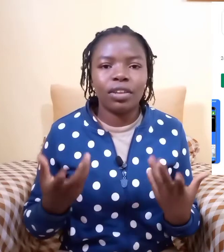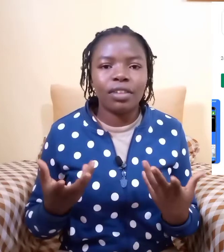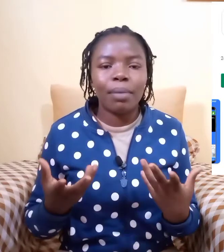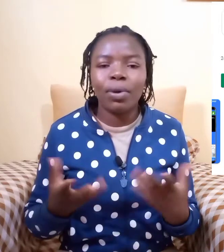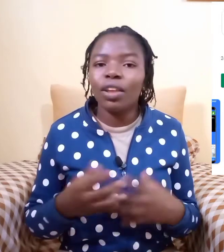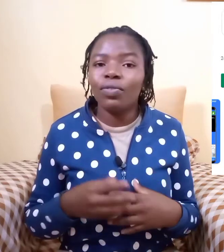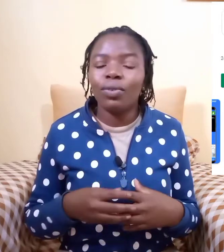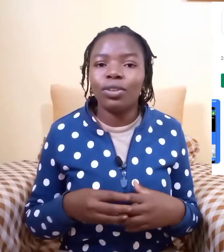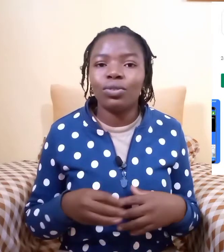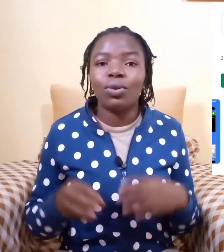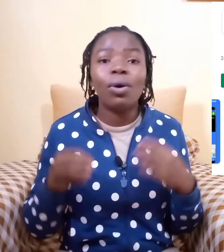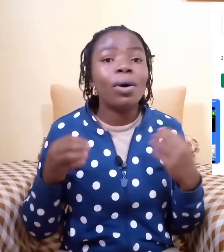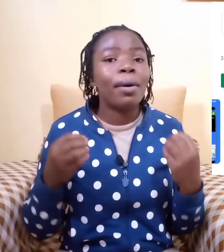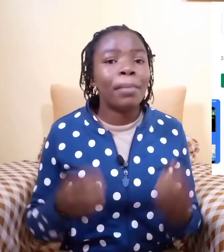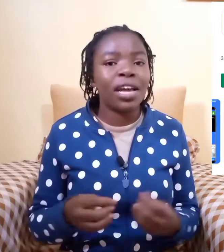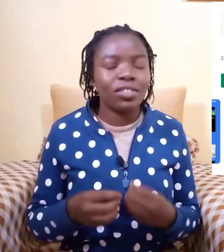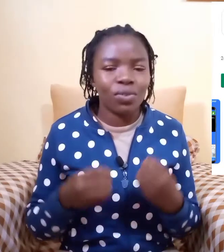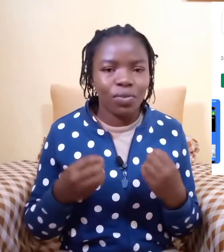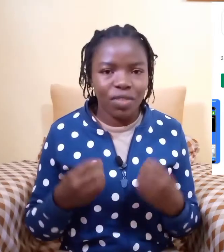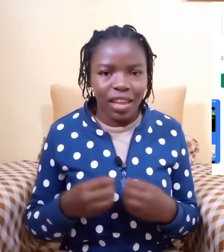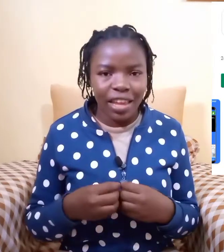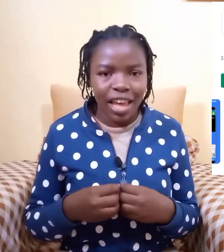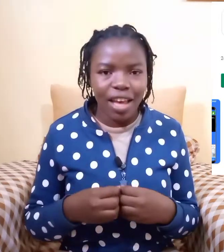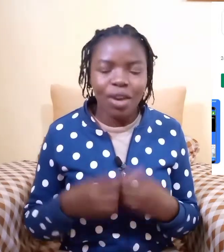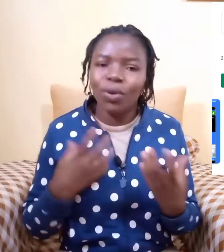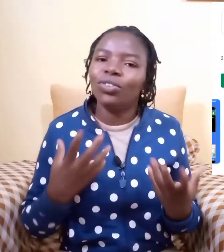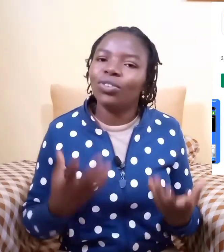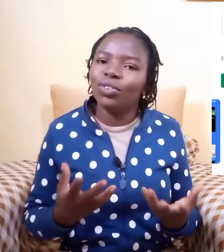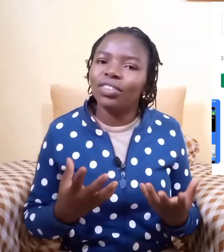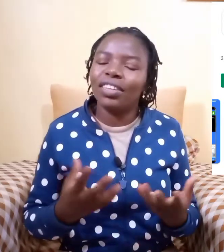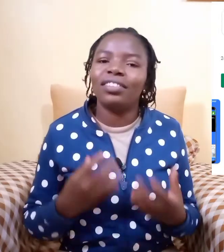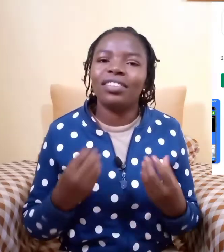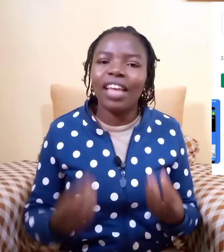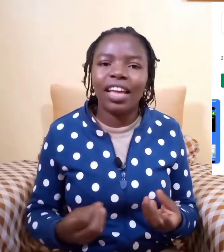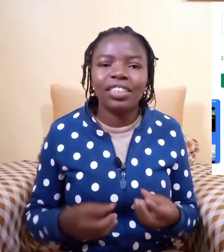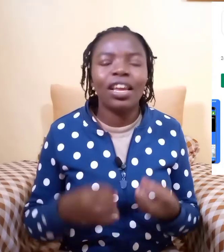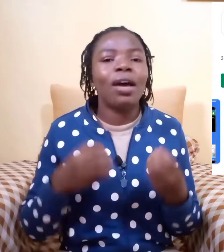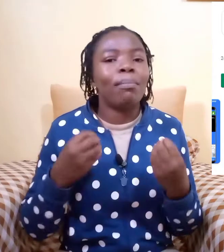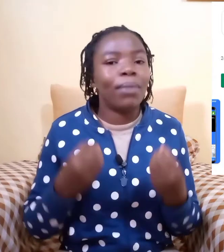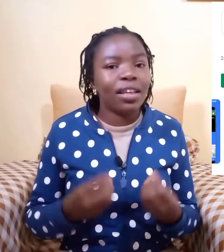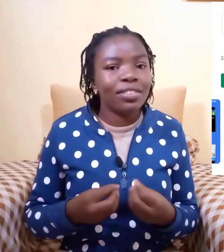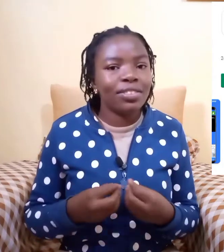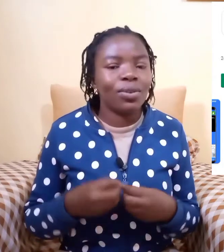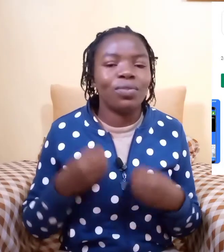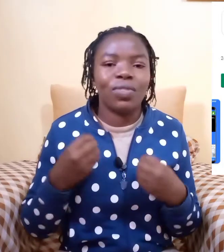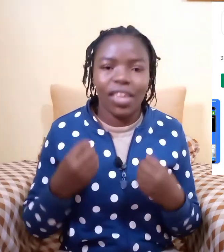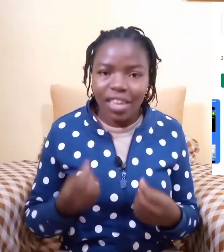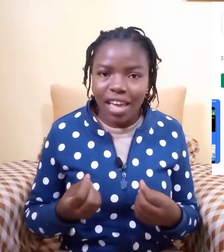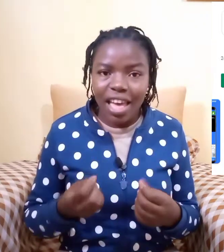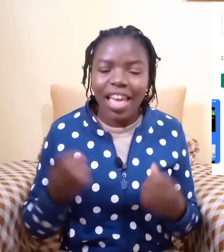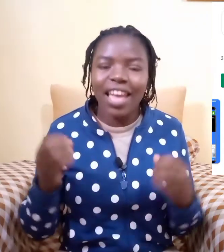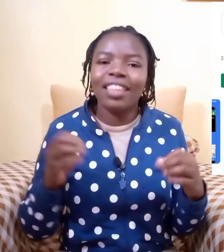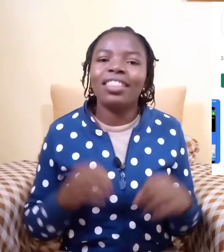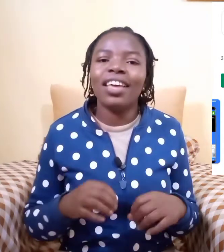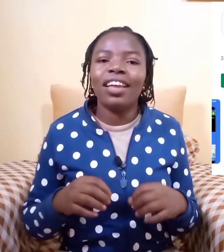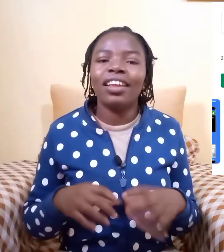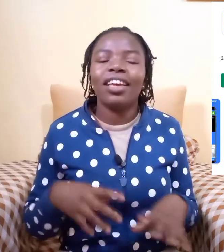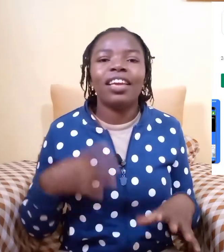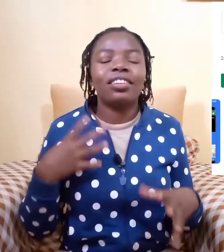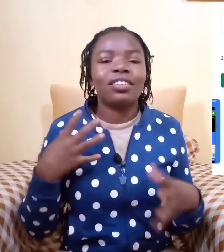example if you want to know months of the year what you do is just search months of the year and then it